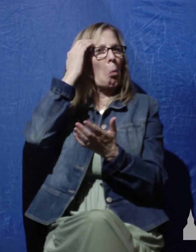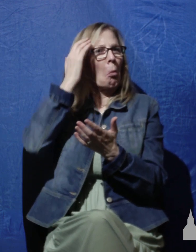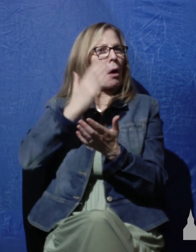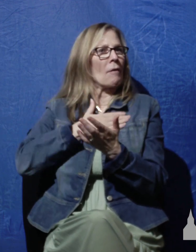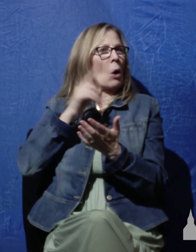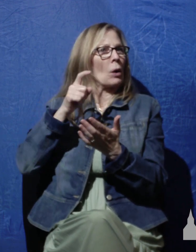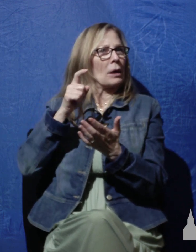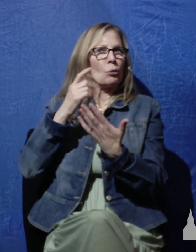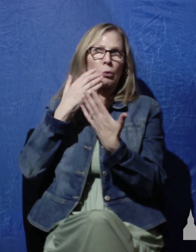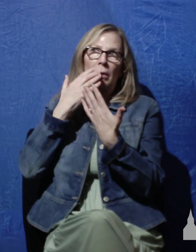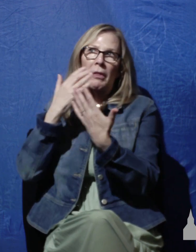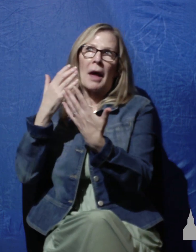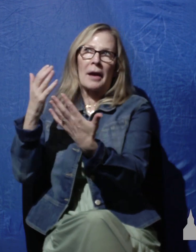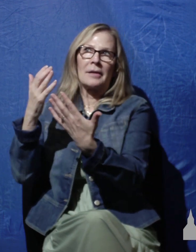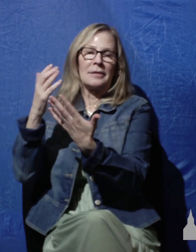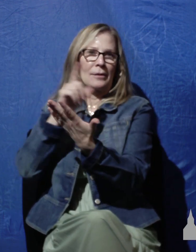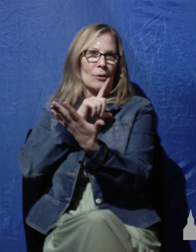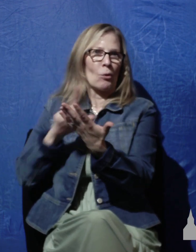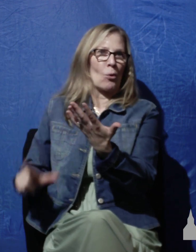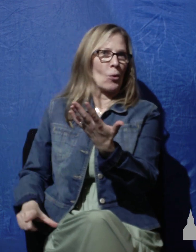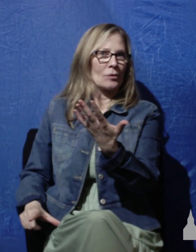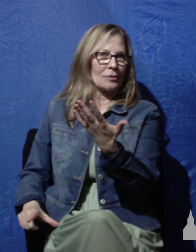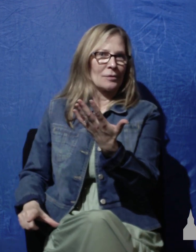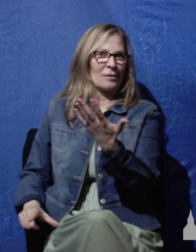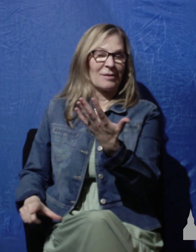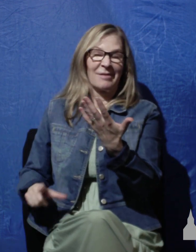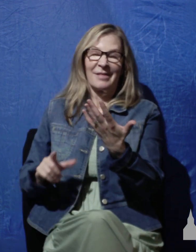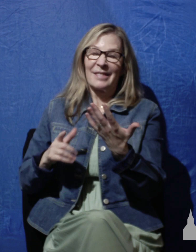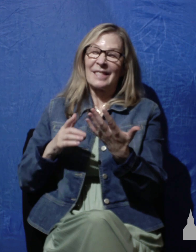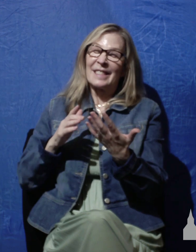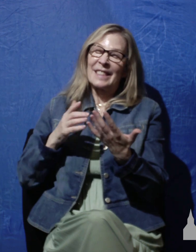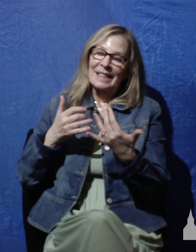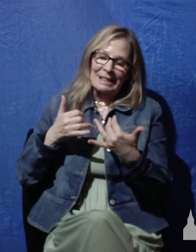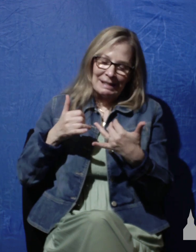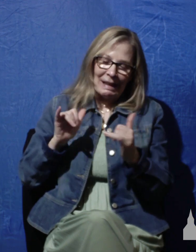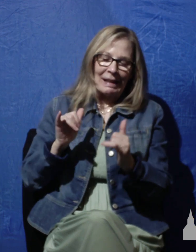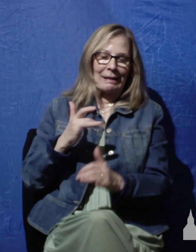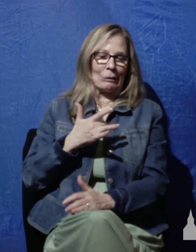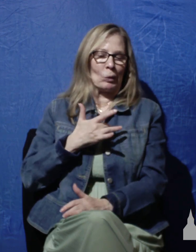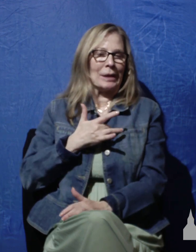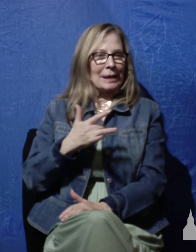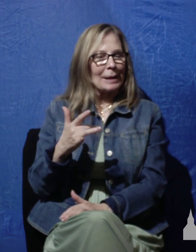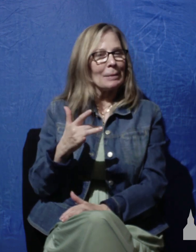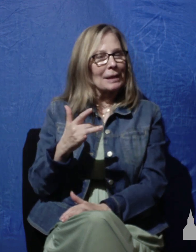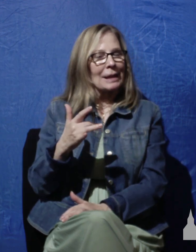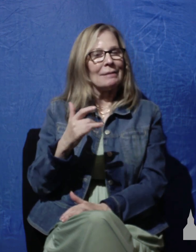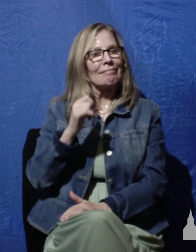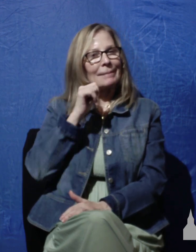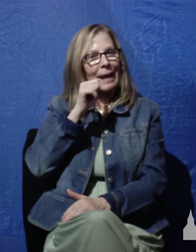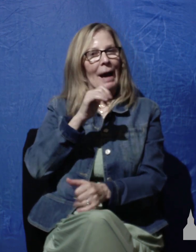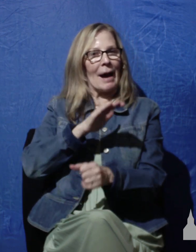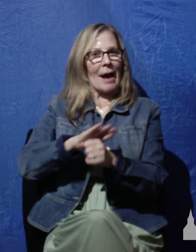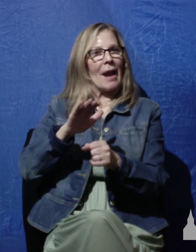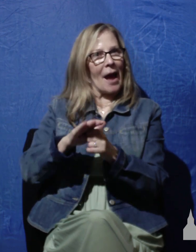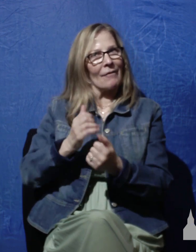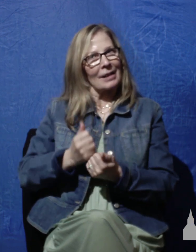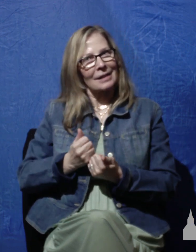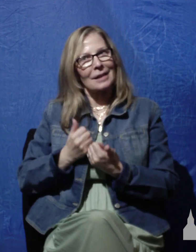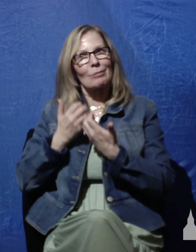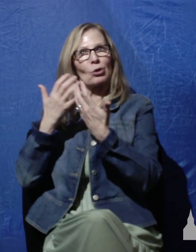our need to give thanks to the Lord, we all tend to fall short of expressing our gratitude to him